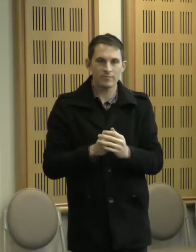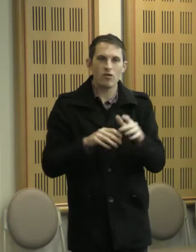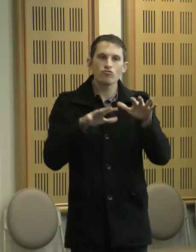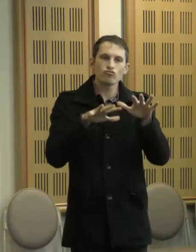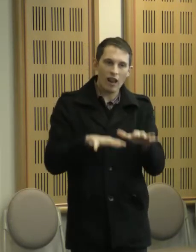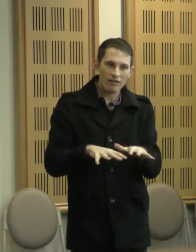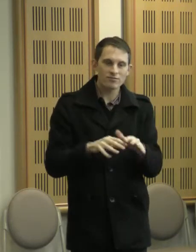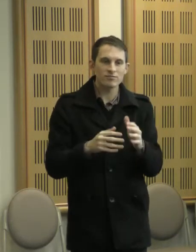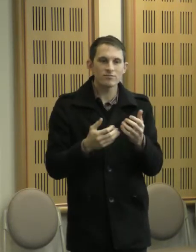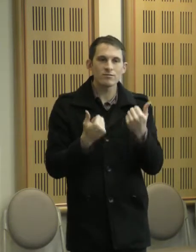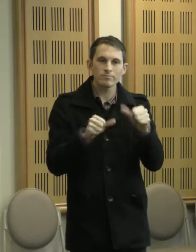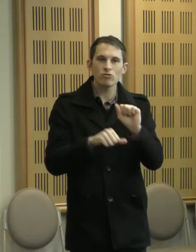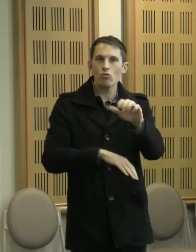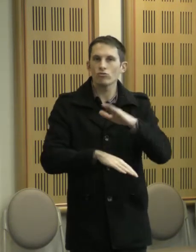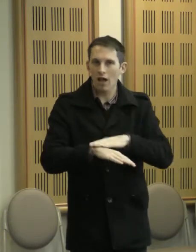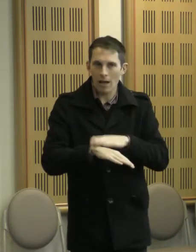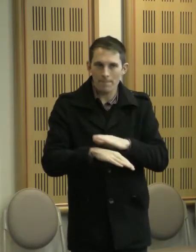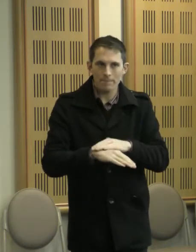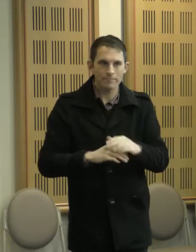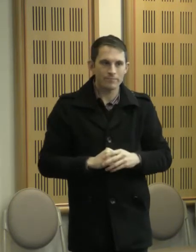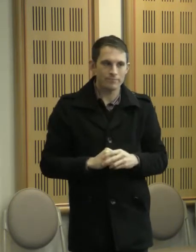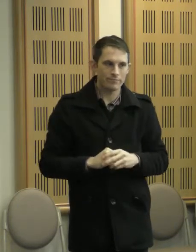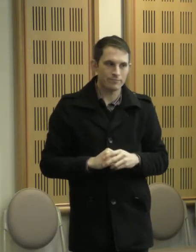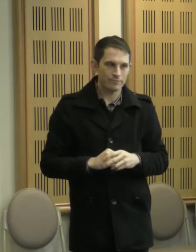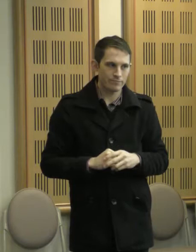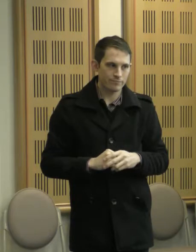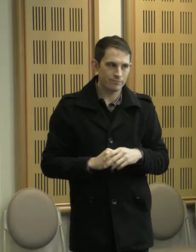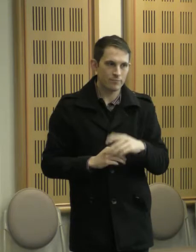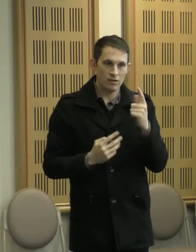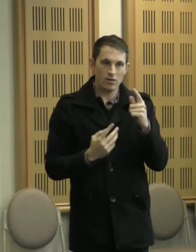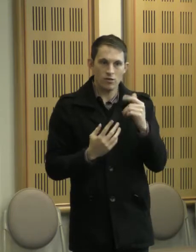time, because tokenistic efforts are easily spotted.